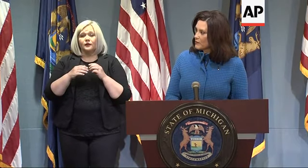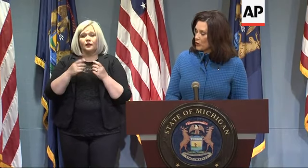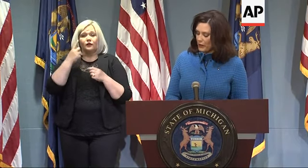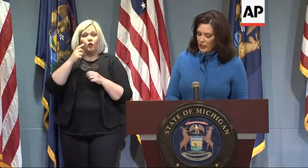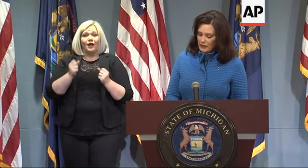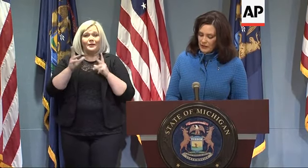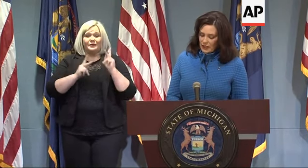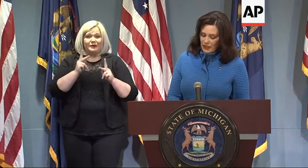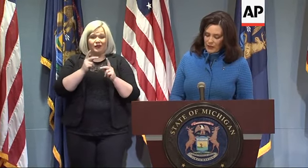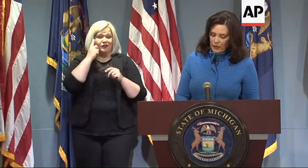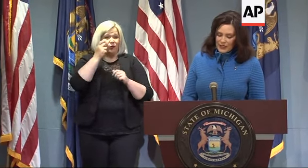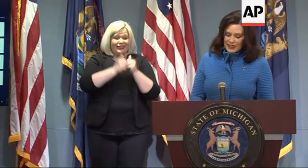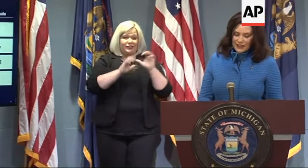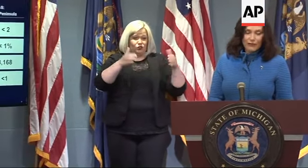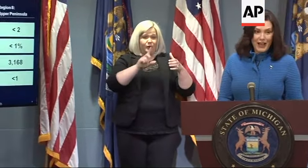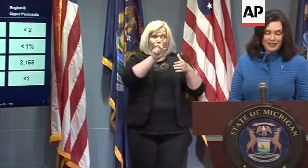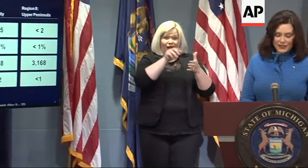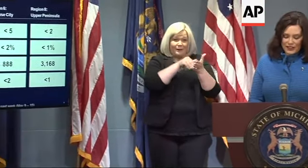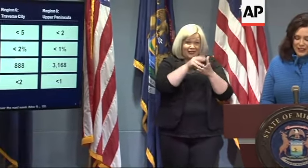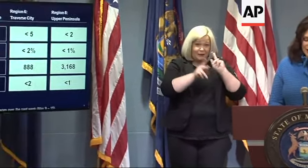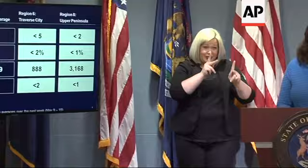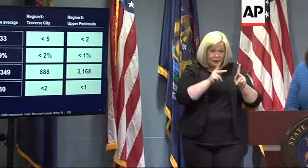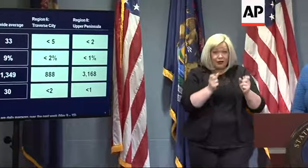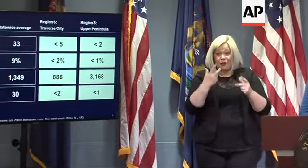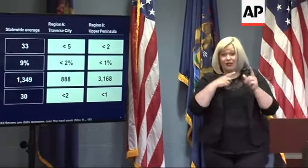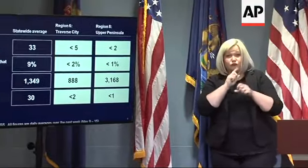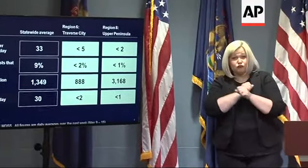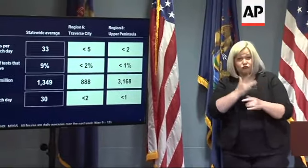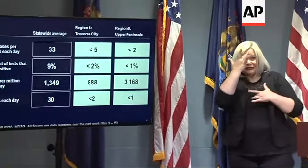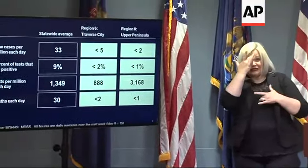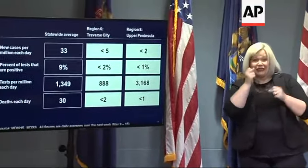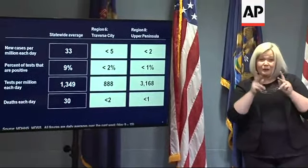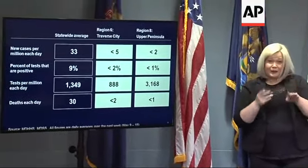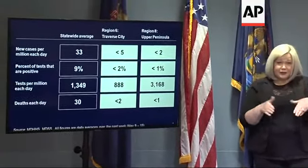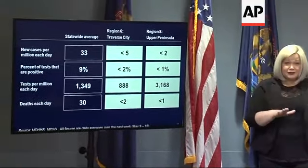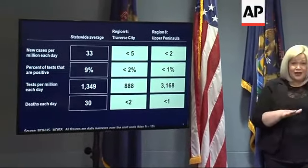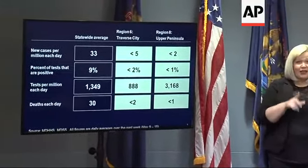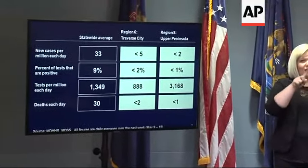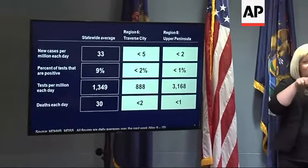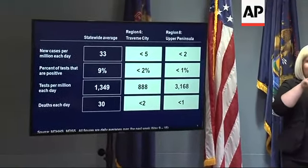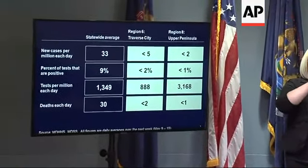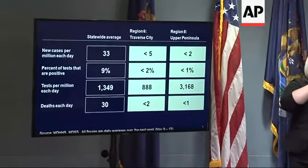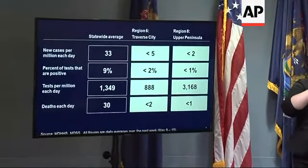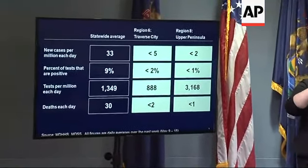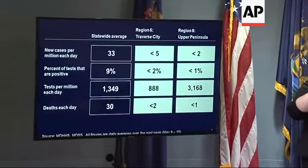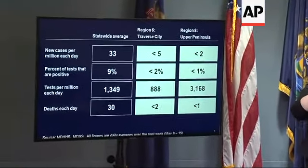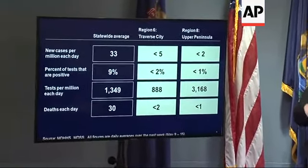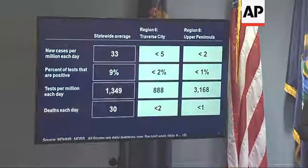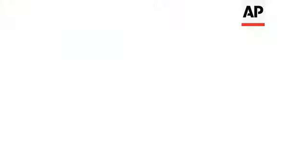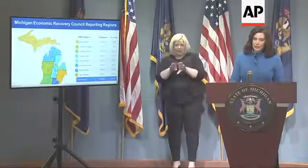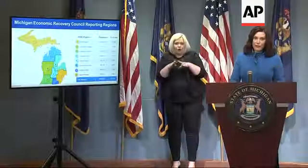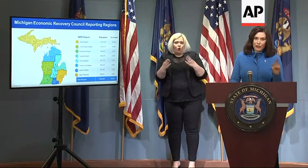cases per million, percent of positive tests and deaths, these regions are far below the statewide